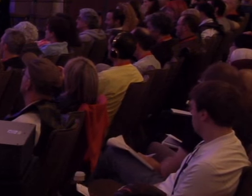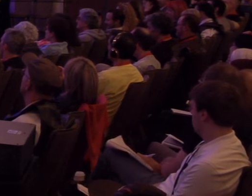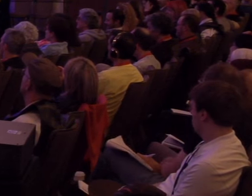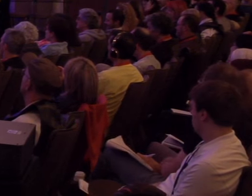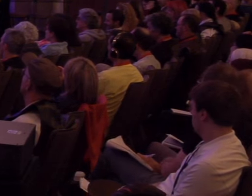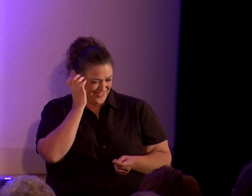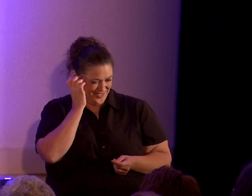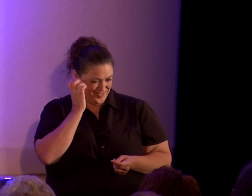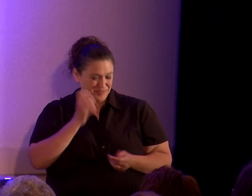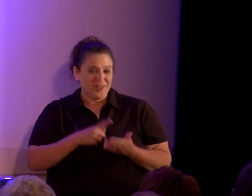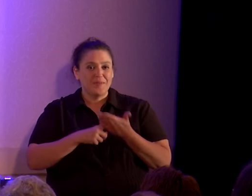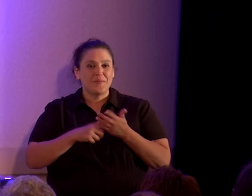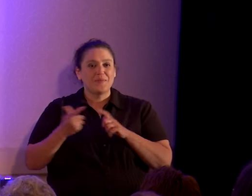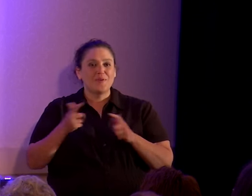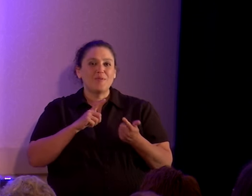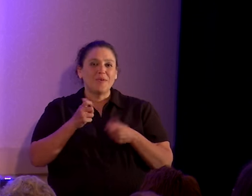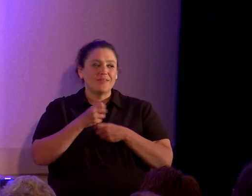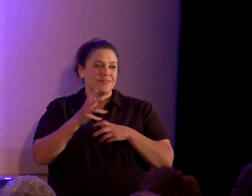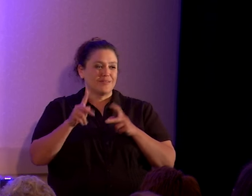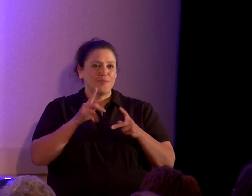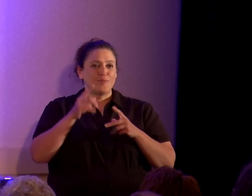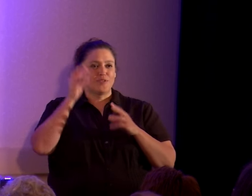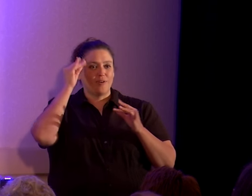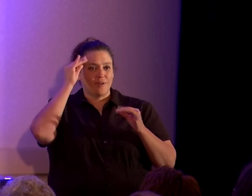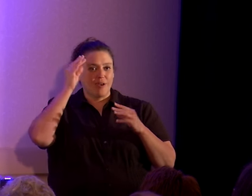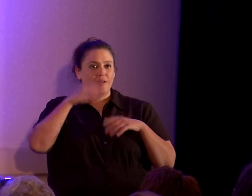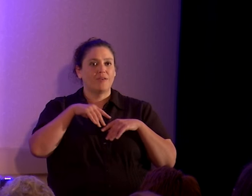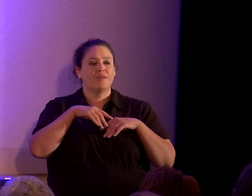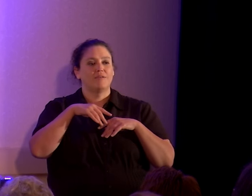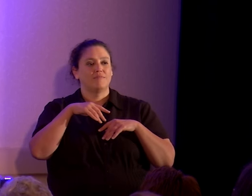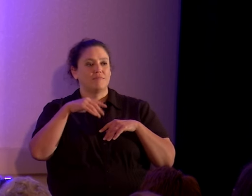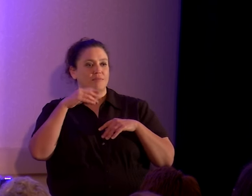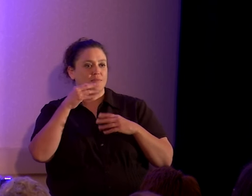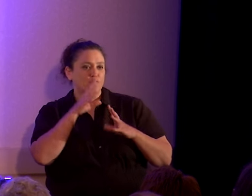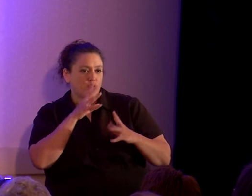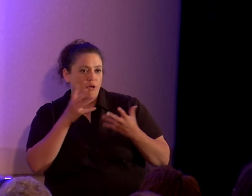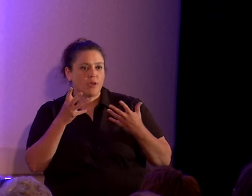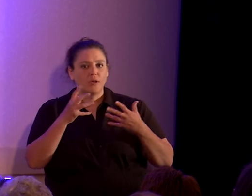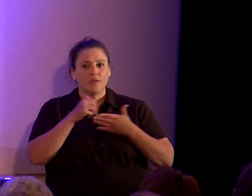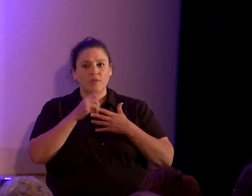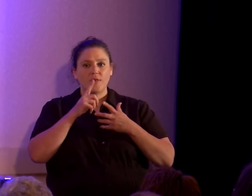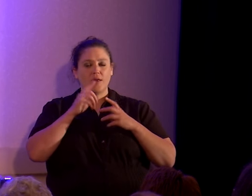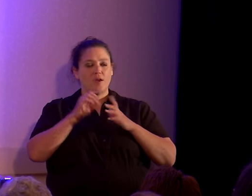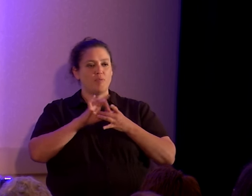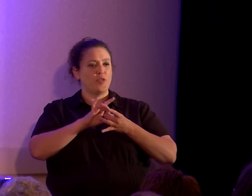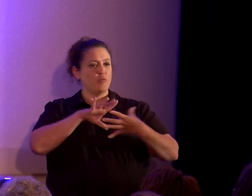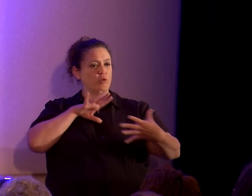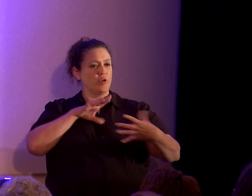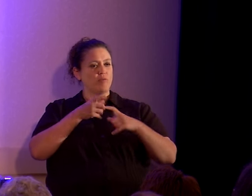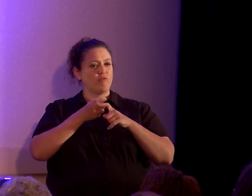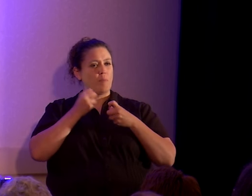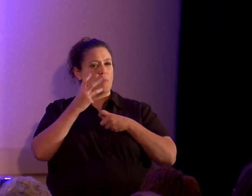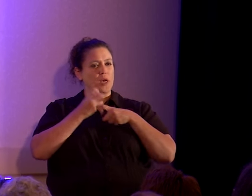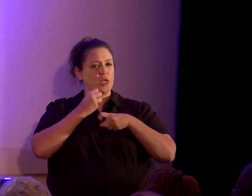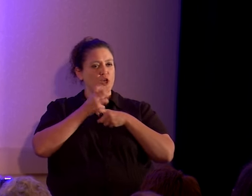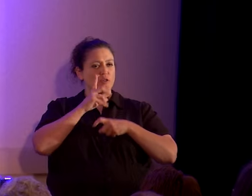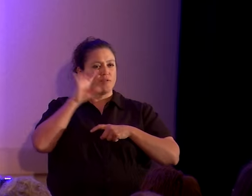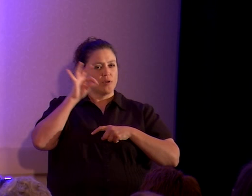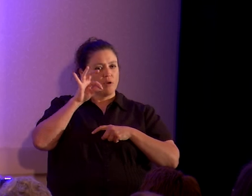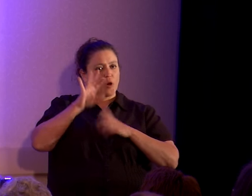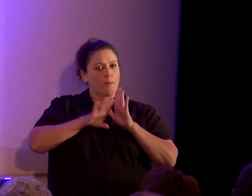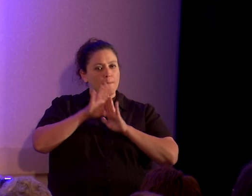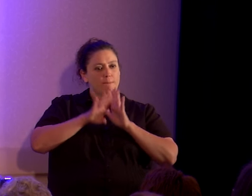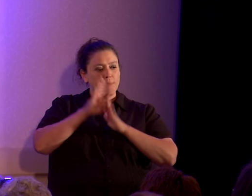Debates get people talking. They get people thinking. They help free people from years of indoctrination. They help build new atheists